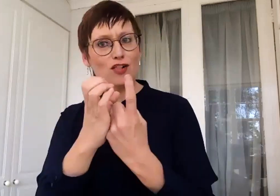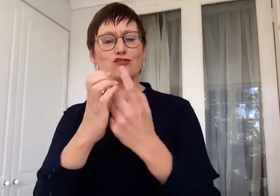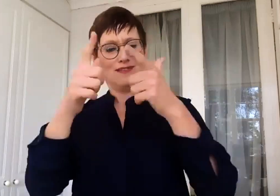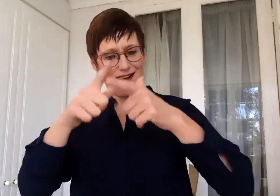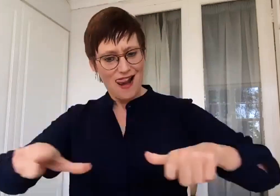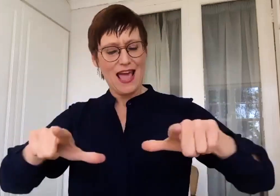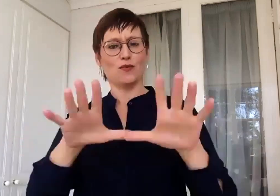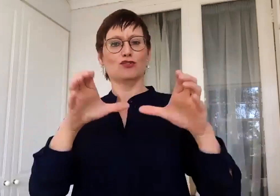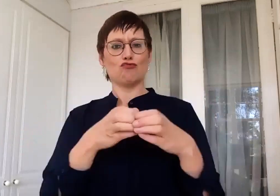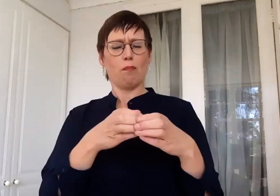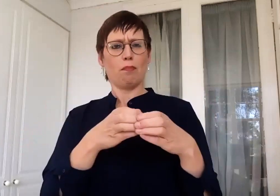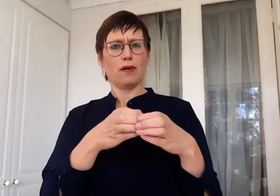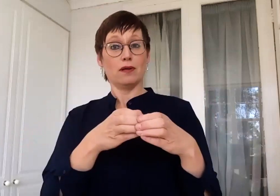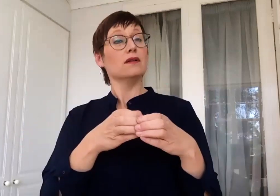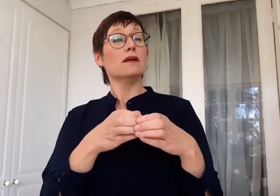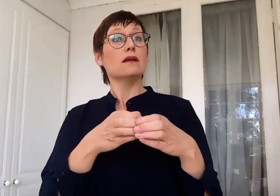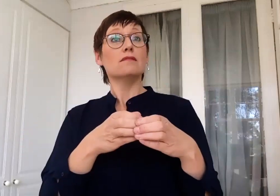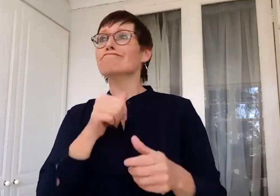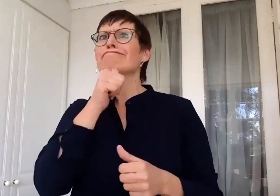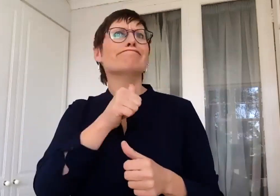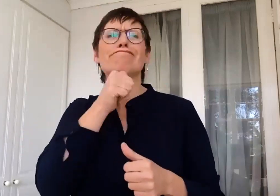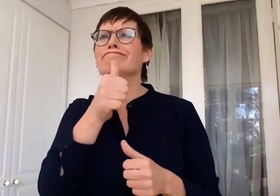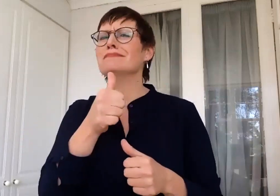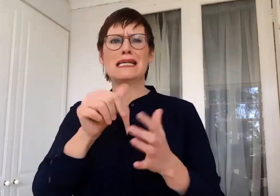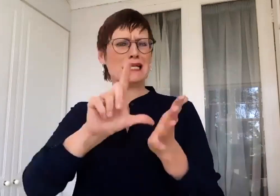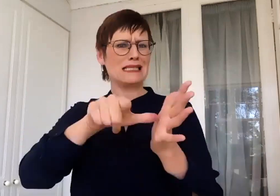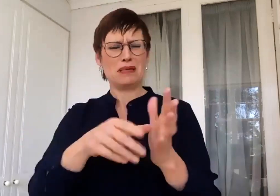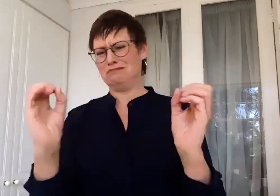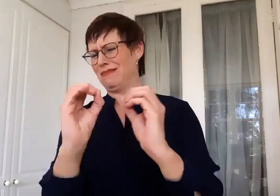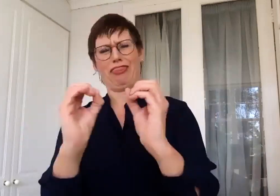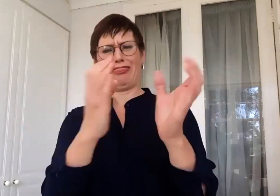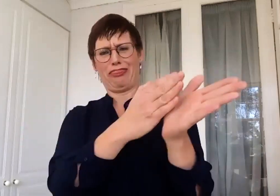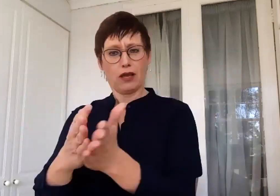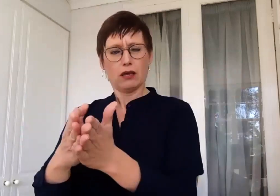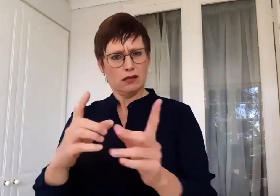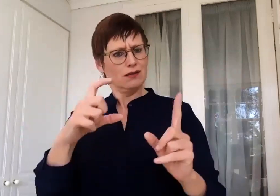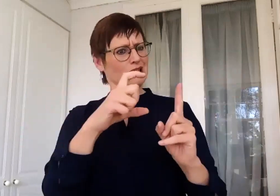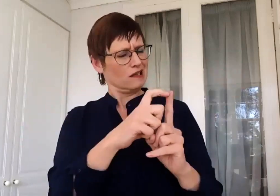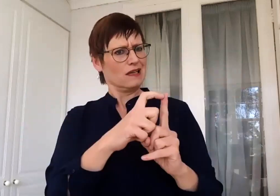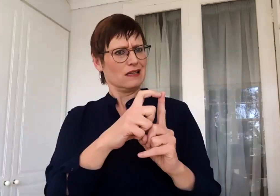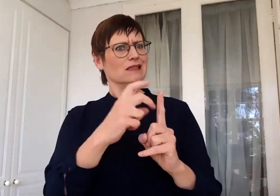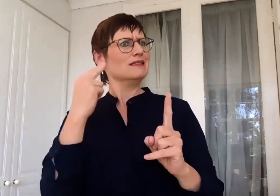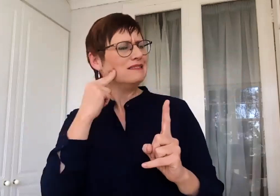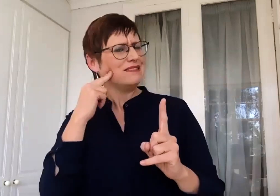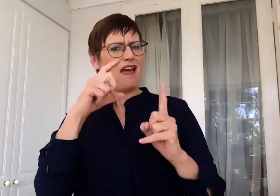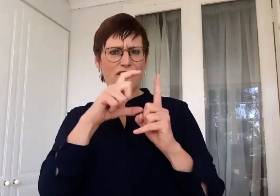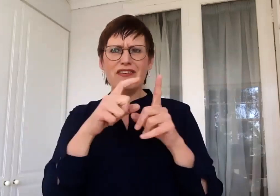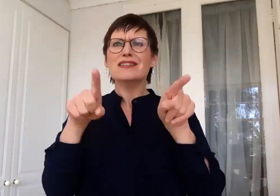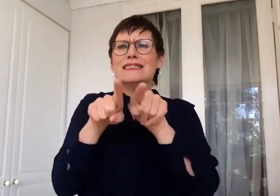in South Africa being their first language. It's actually got nothing to do with disability at all. It's just we are deaf. You know, you're Zulu with a capital Z, you're